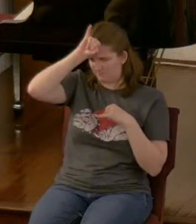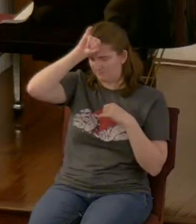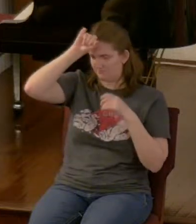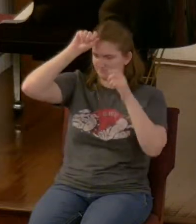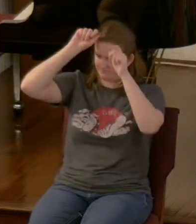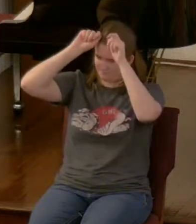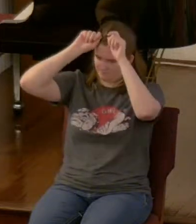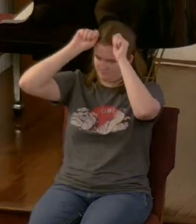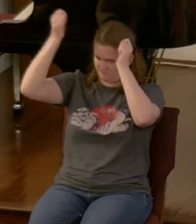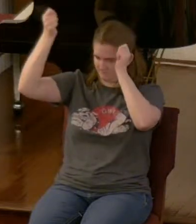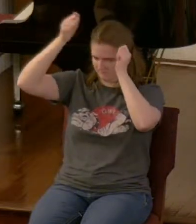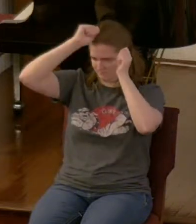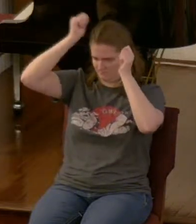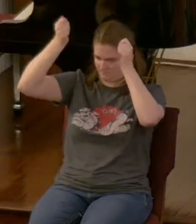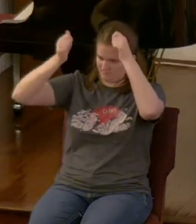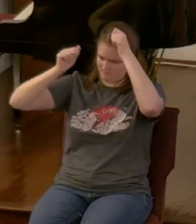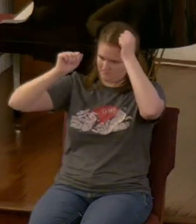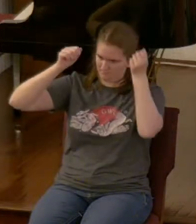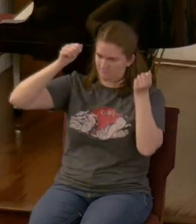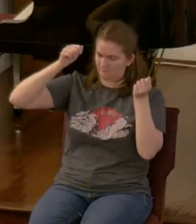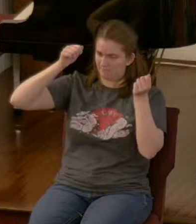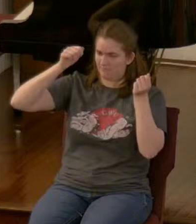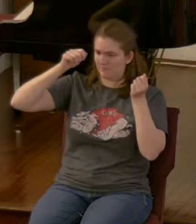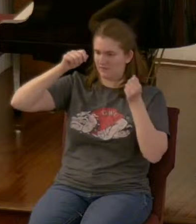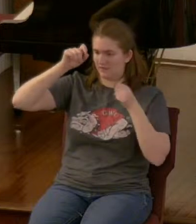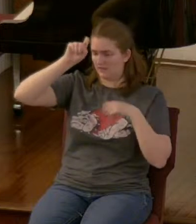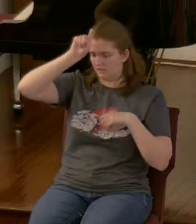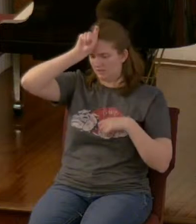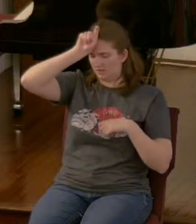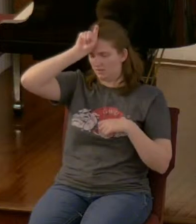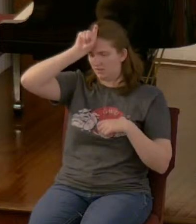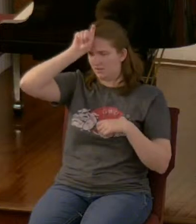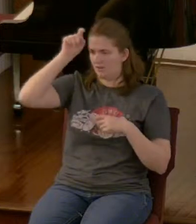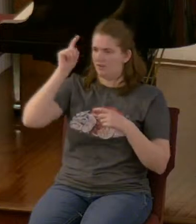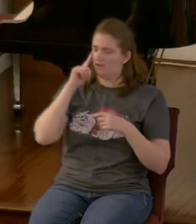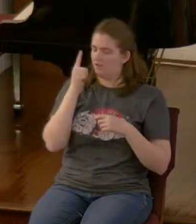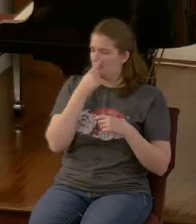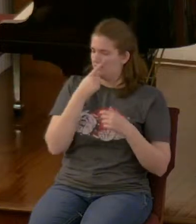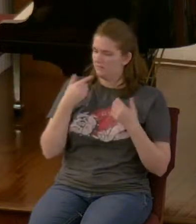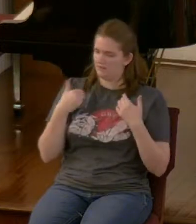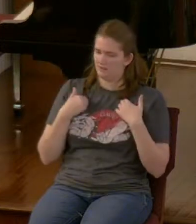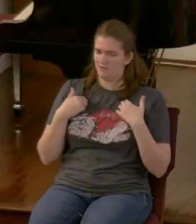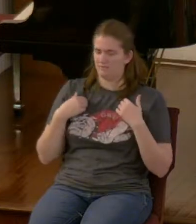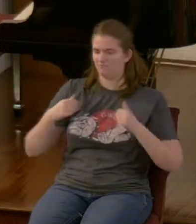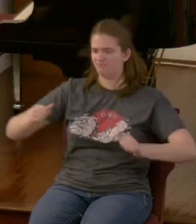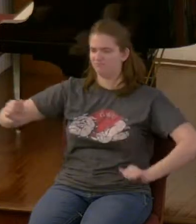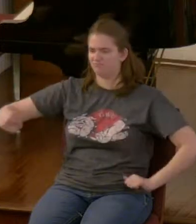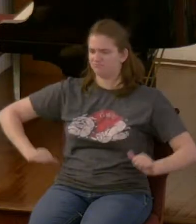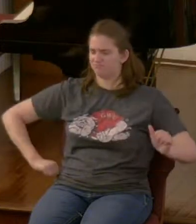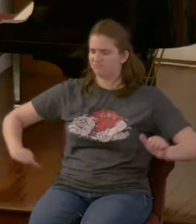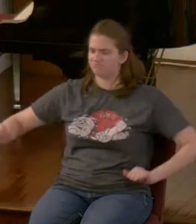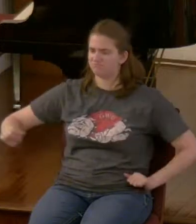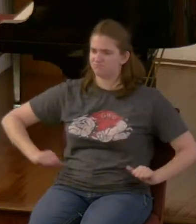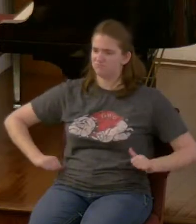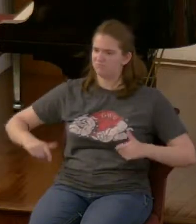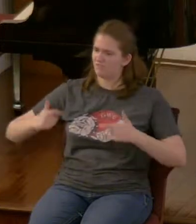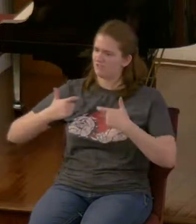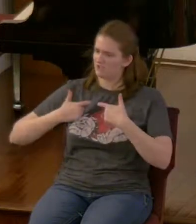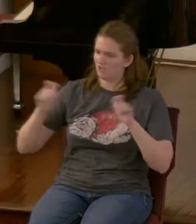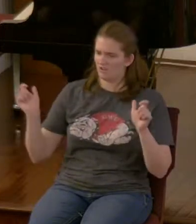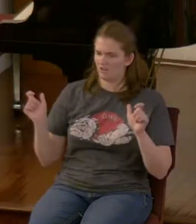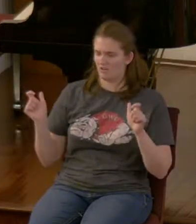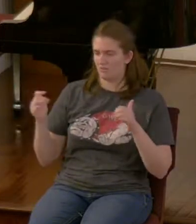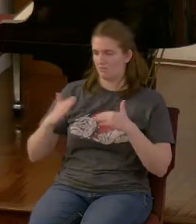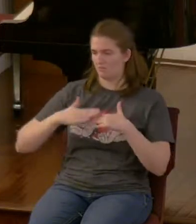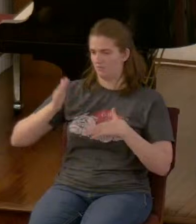three of them fell out namely that horn which had eyes and a mouth uttering great boasts and which was larger in appearance than its